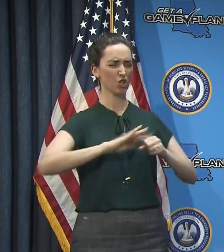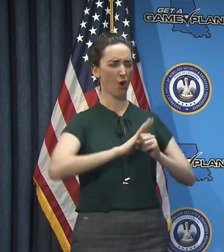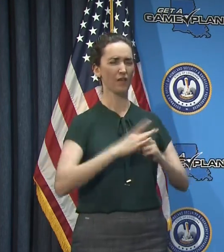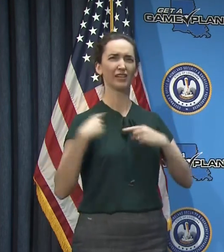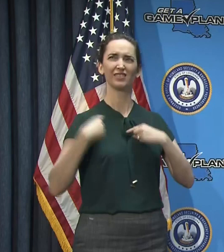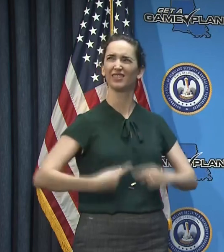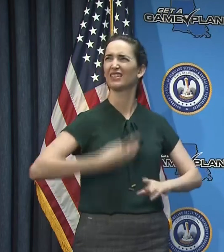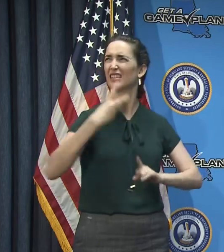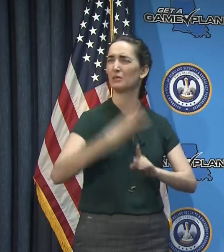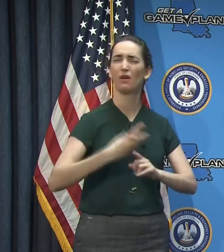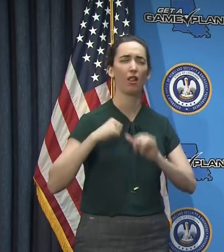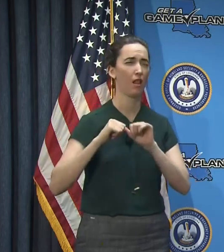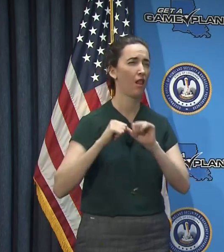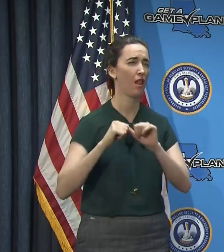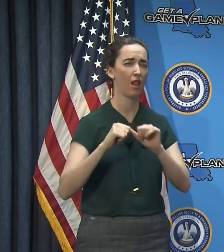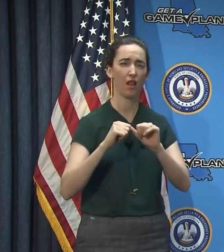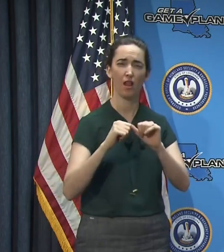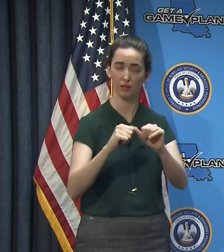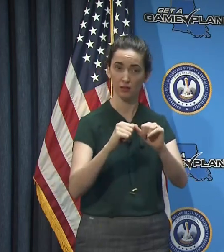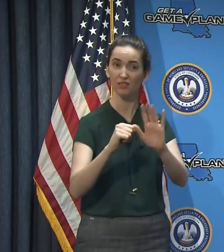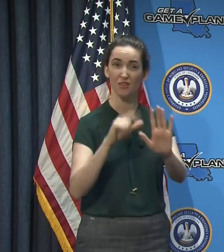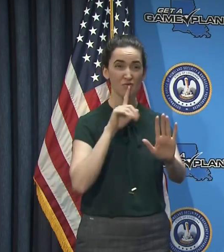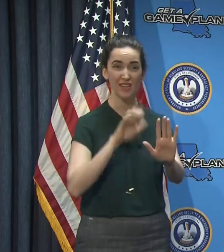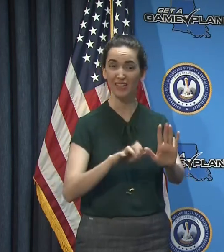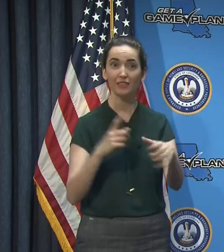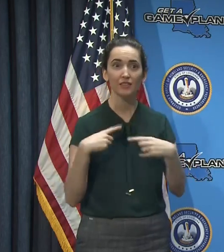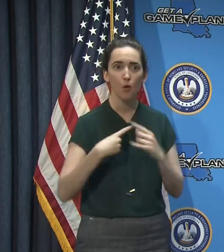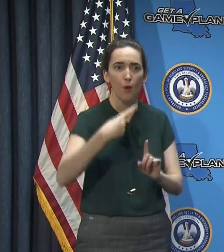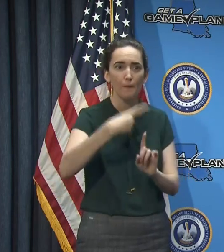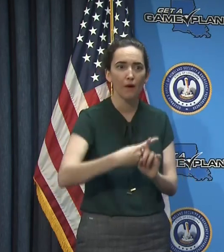so, but it's really been just one.